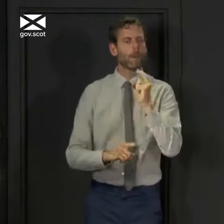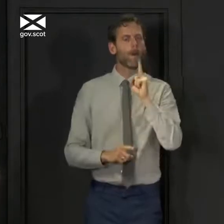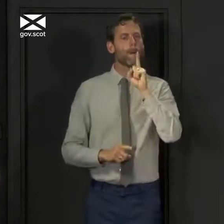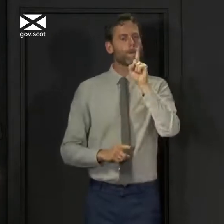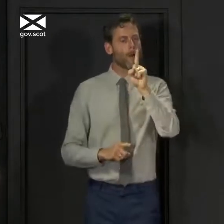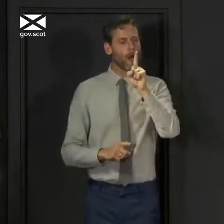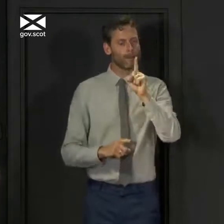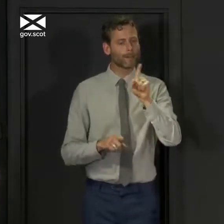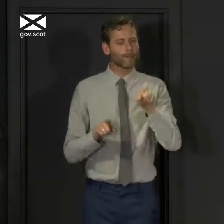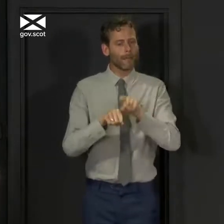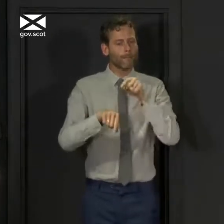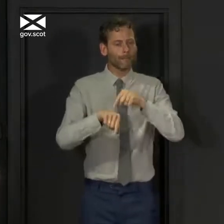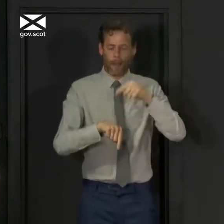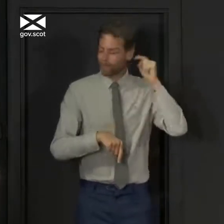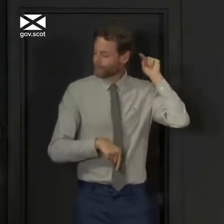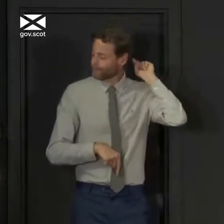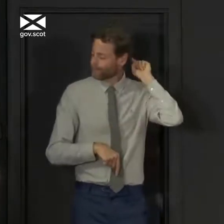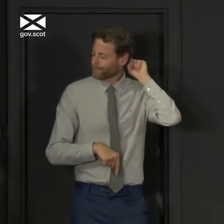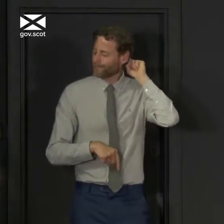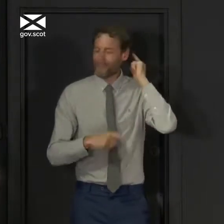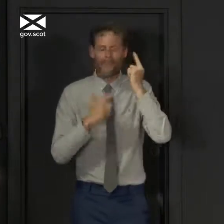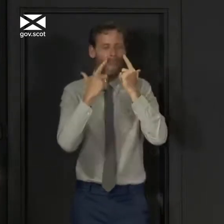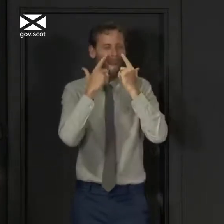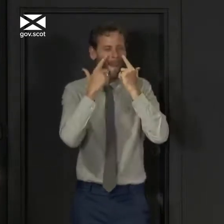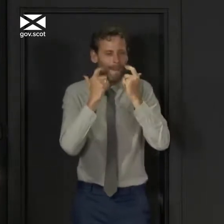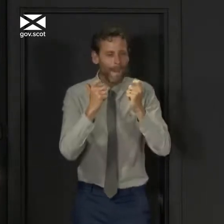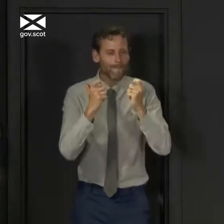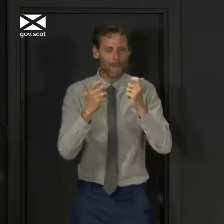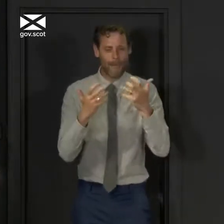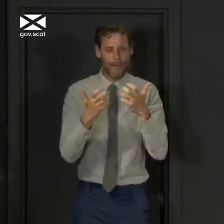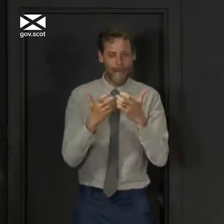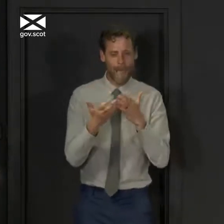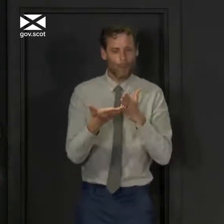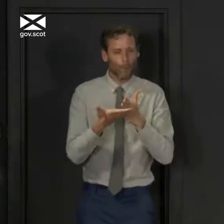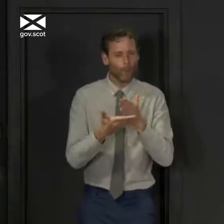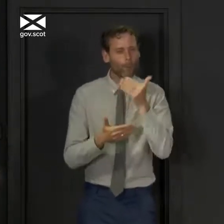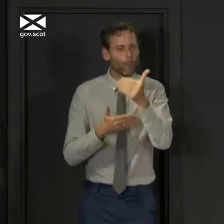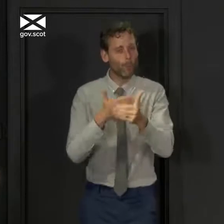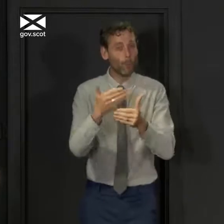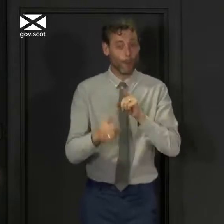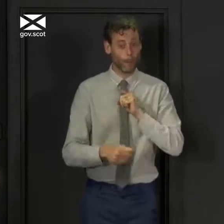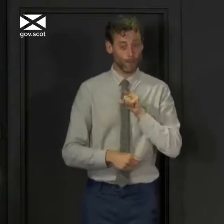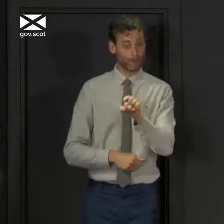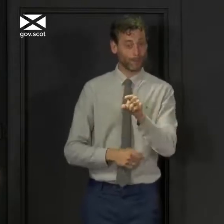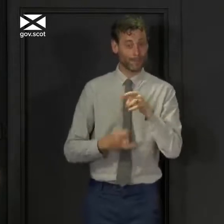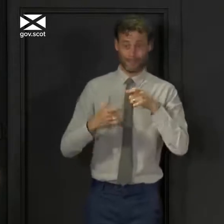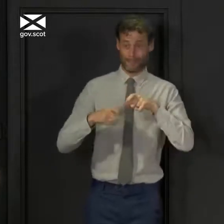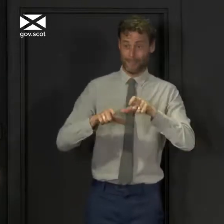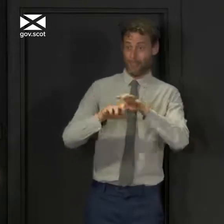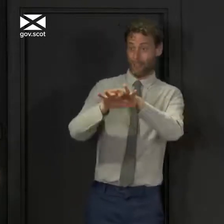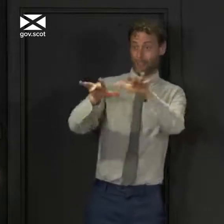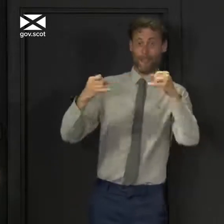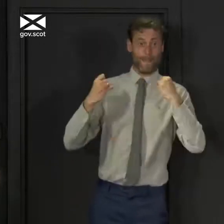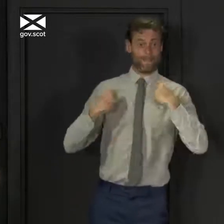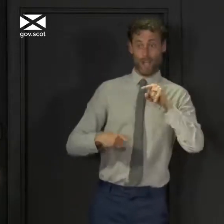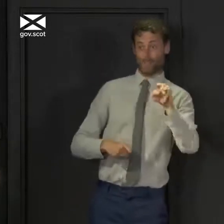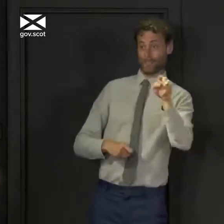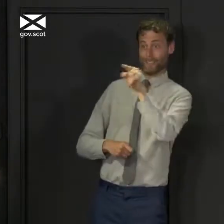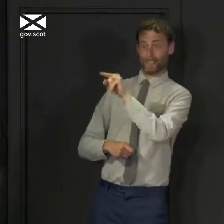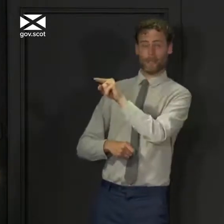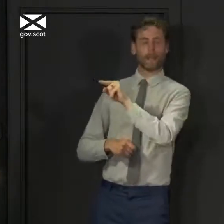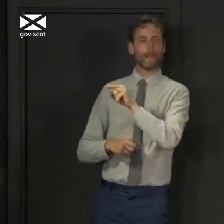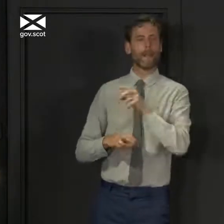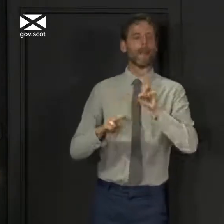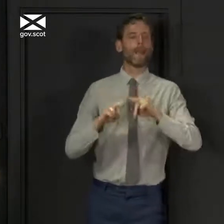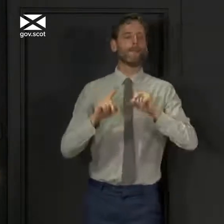and cautiously. This virus is still out there and we cannot forget that. And if we do forget that, the danger is that it will